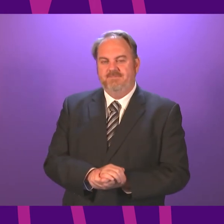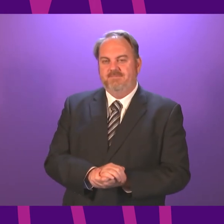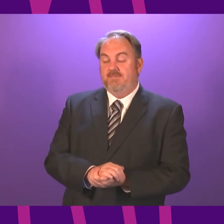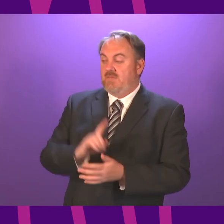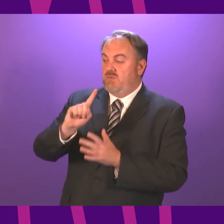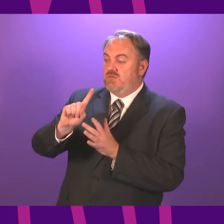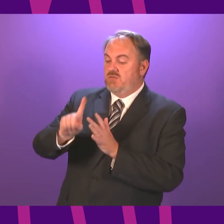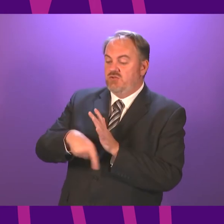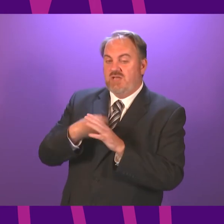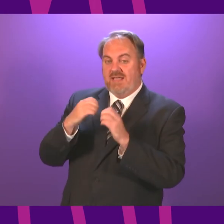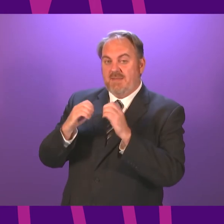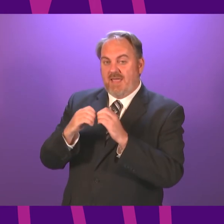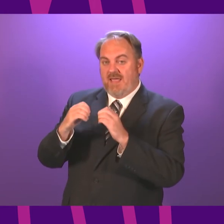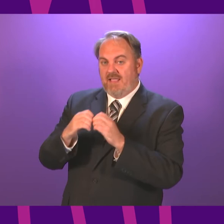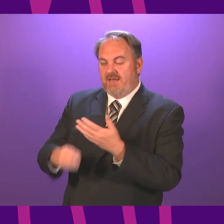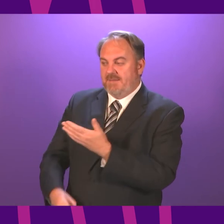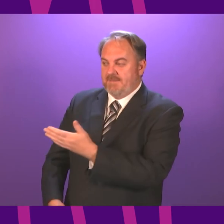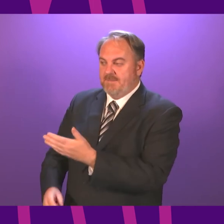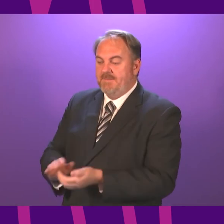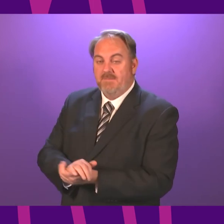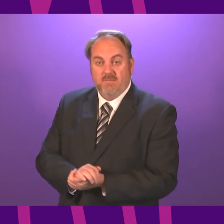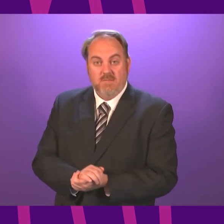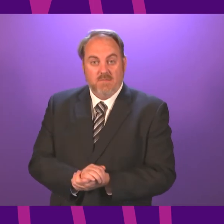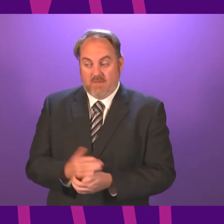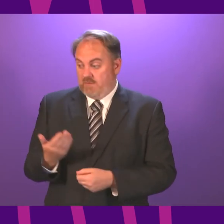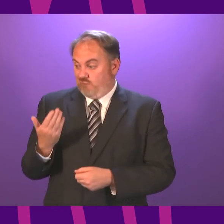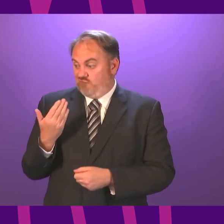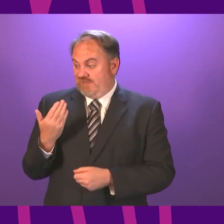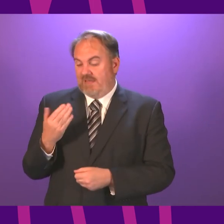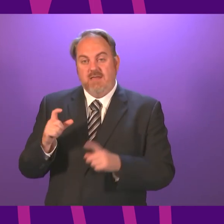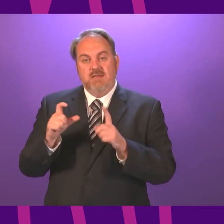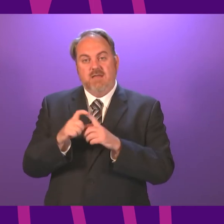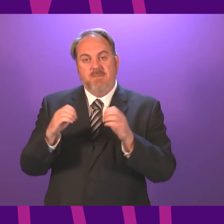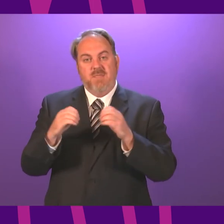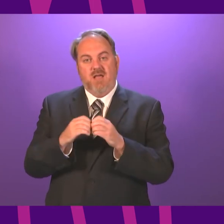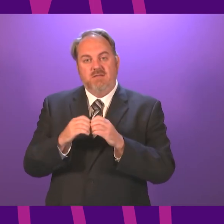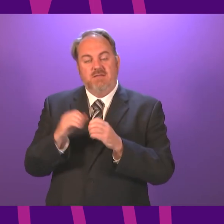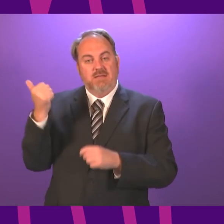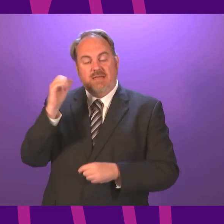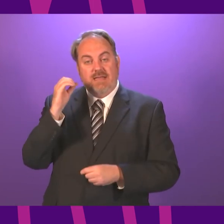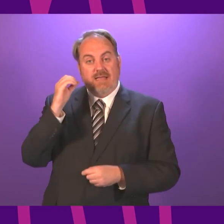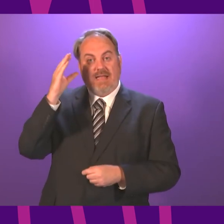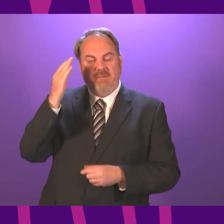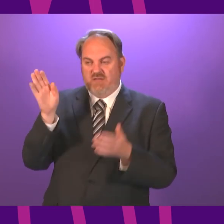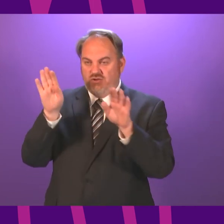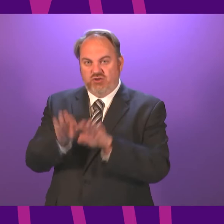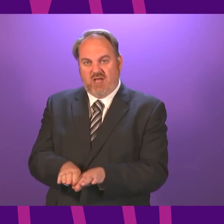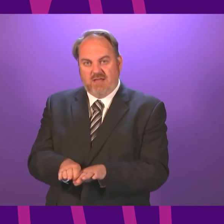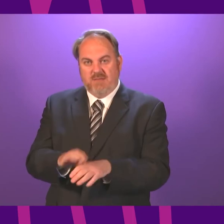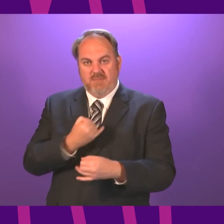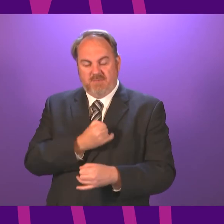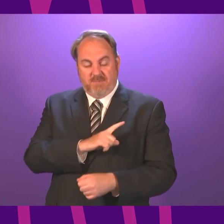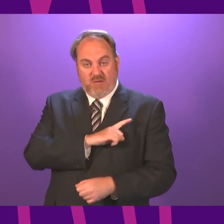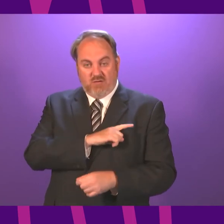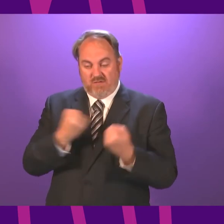Jackie Bailey, to be followed by John Mason. Just this week, Dumbarton Academy completely closed down due to an outbreak of COVID, and it will